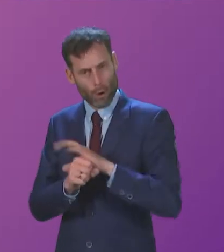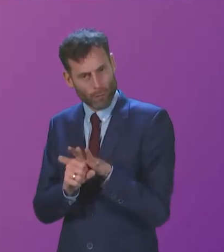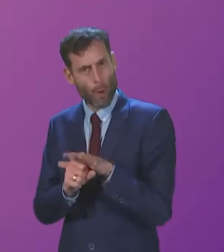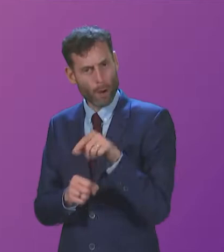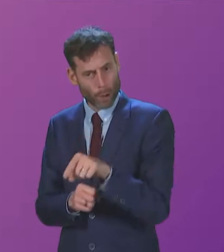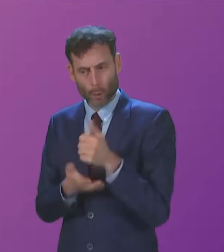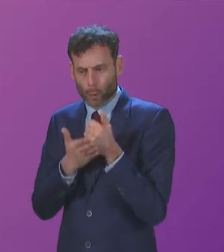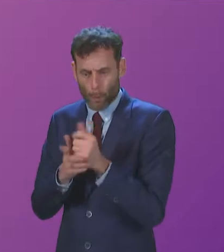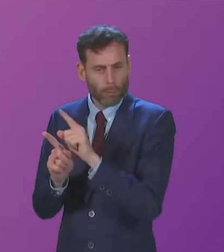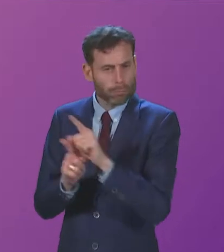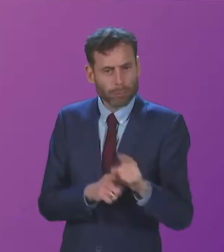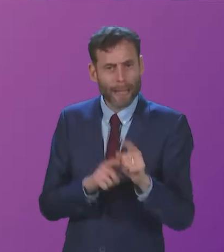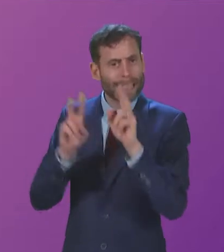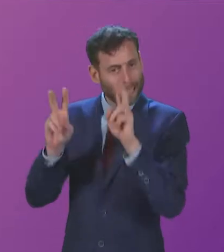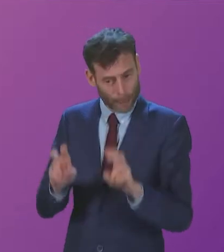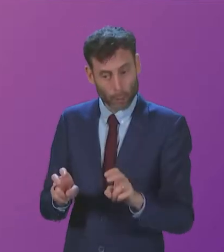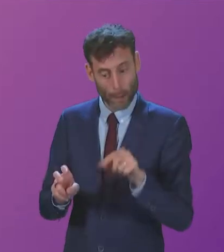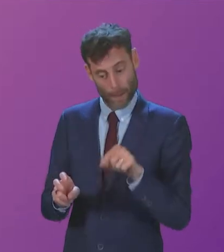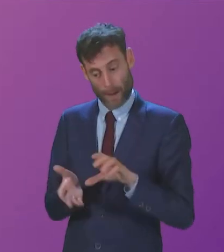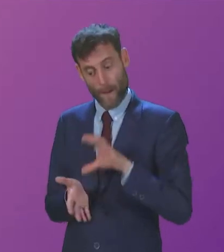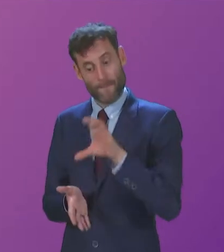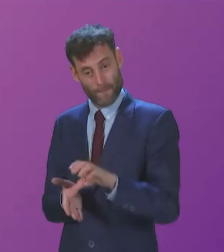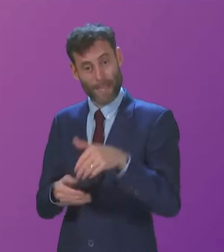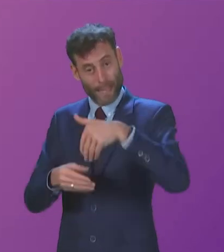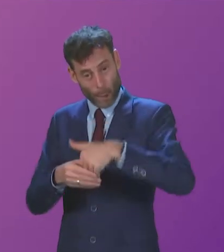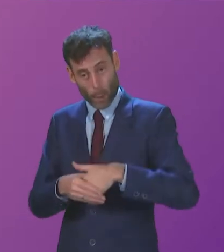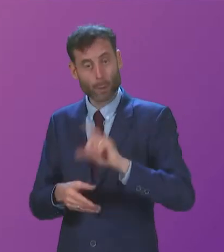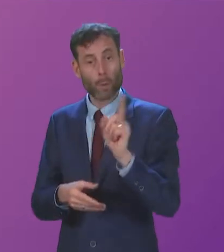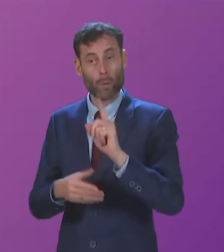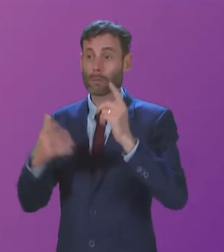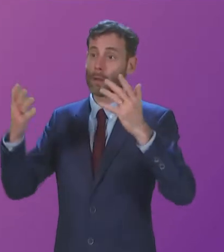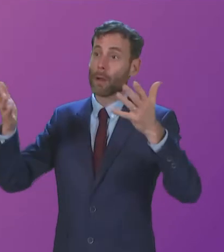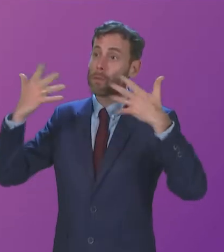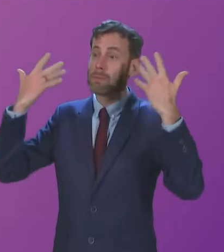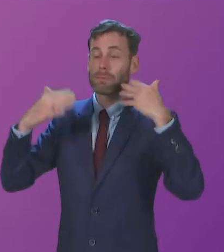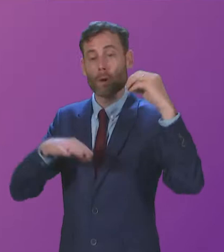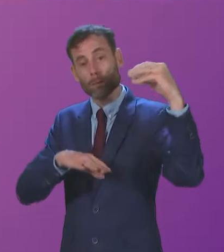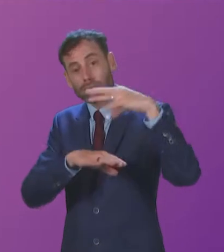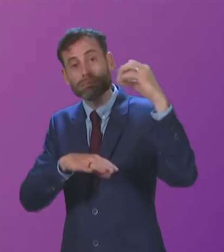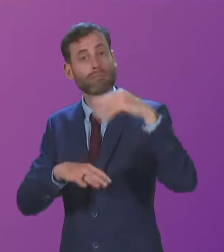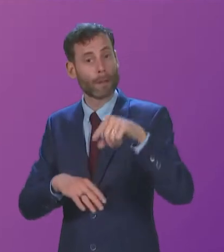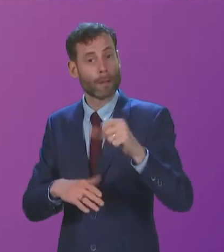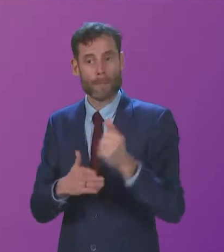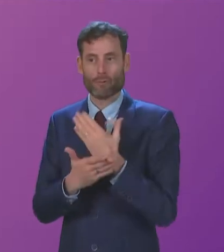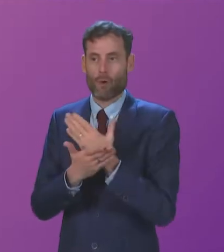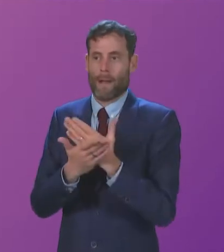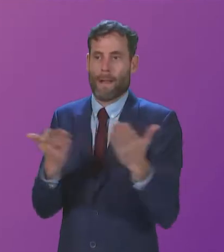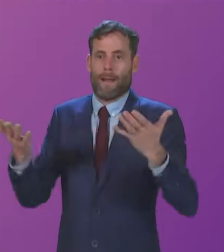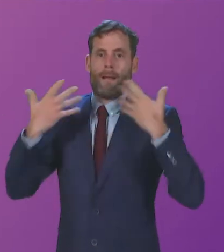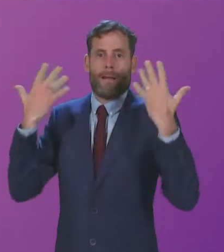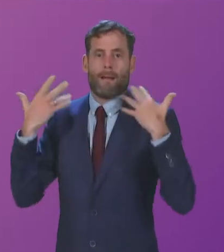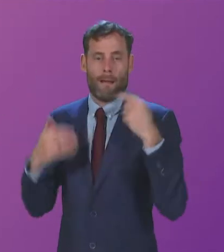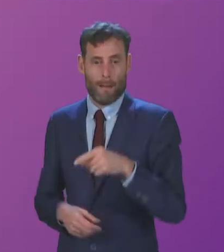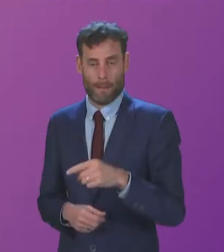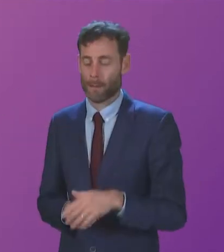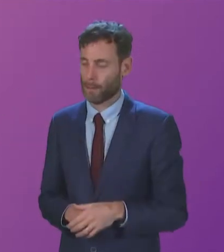a variety of issues, and that included supported for ventilation. That was followed by another £10 million to support schools to ensure that all